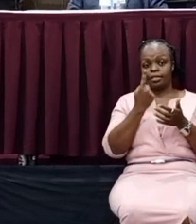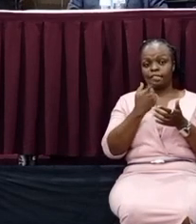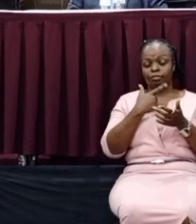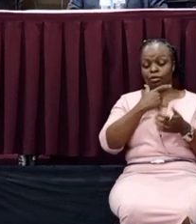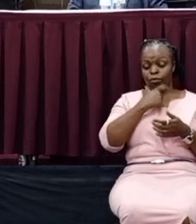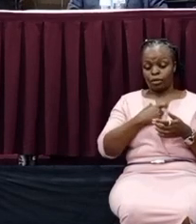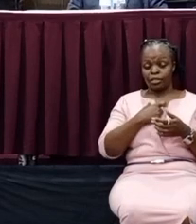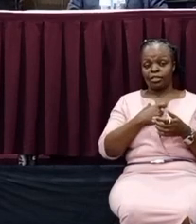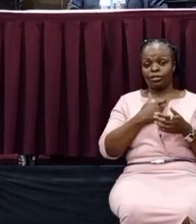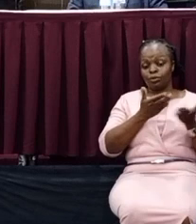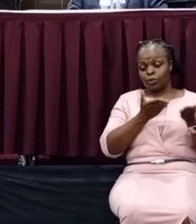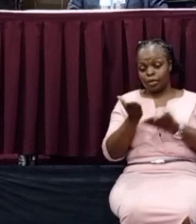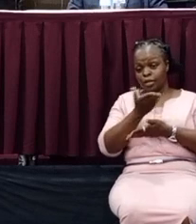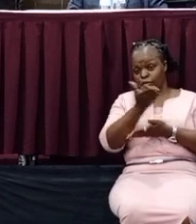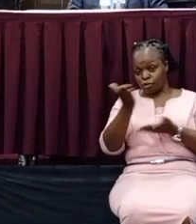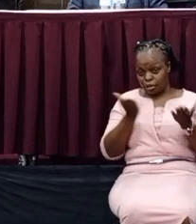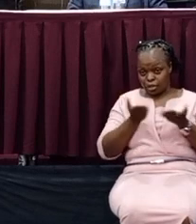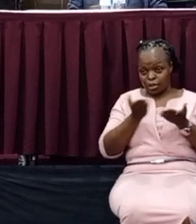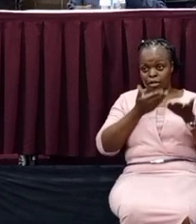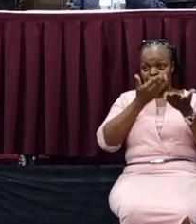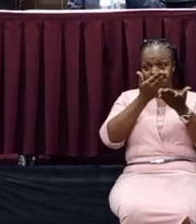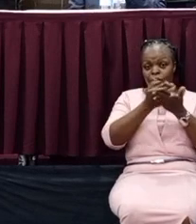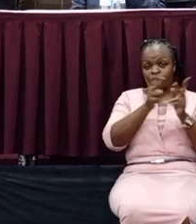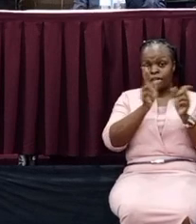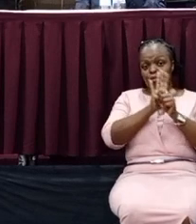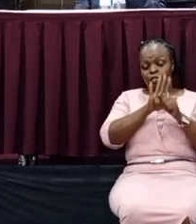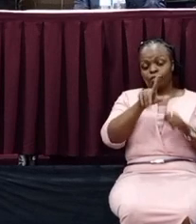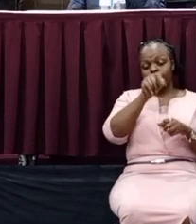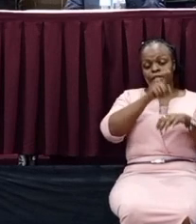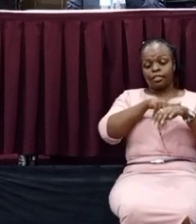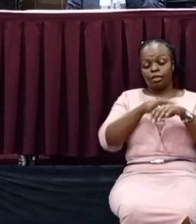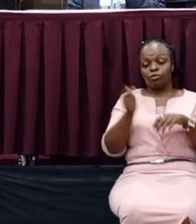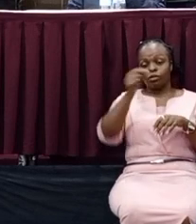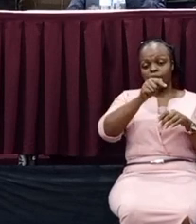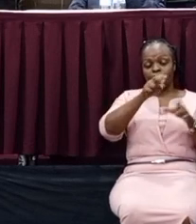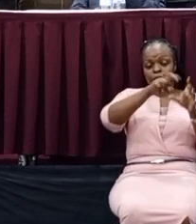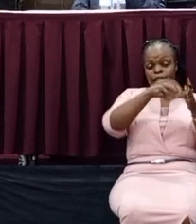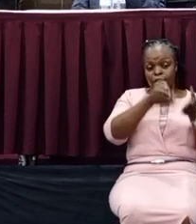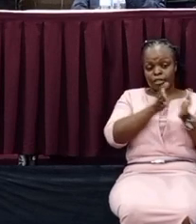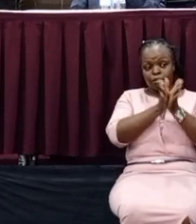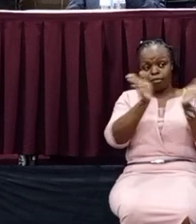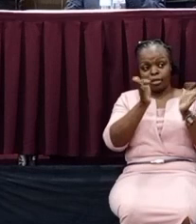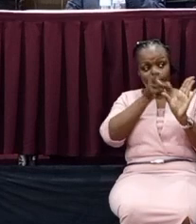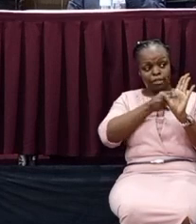welcome you here. Thank you very much for finding time to come and attend this public participation forum.